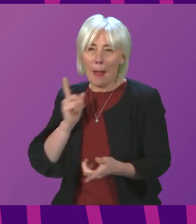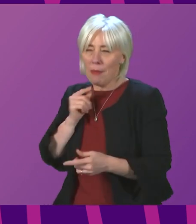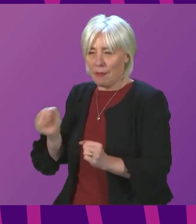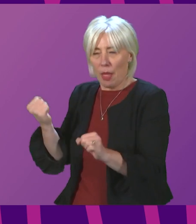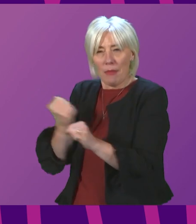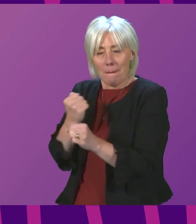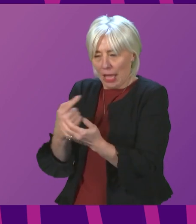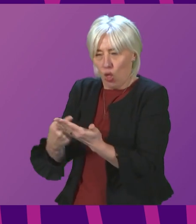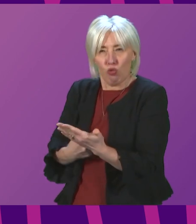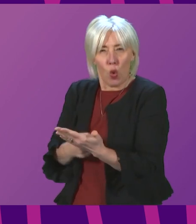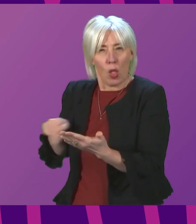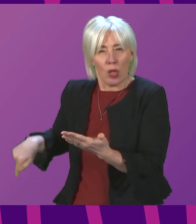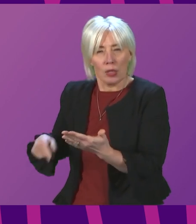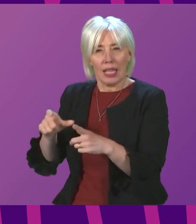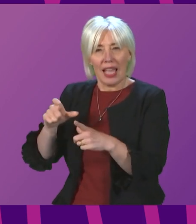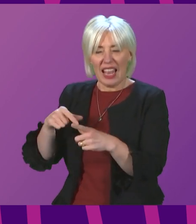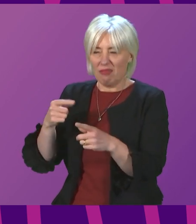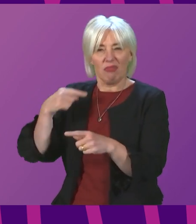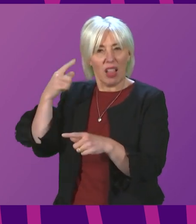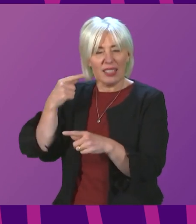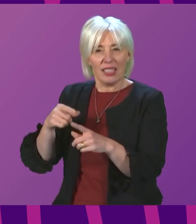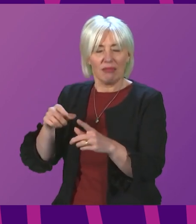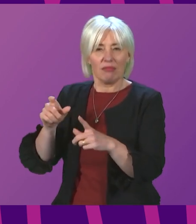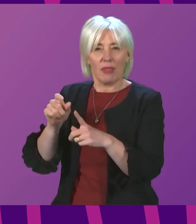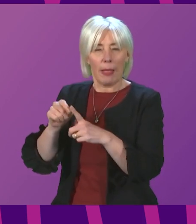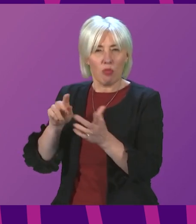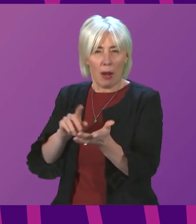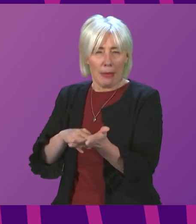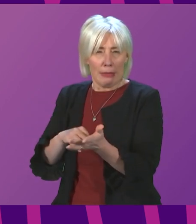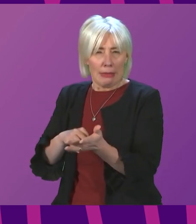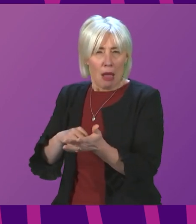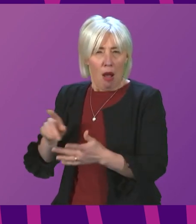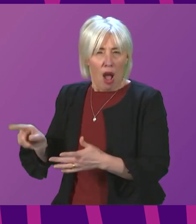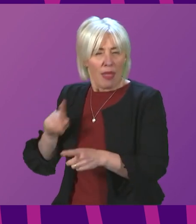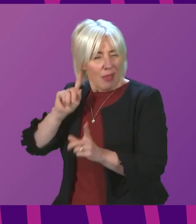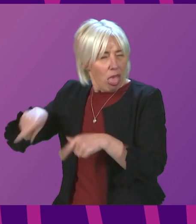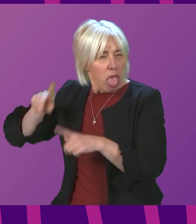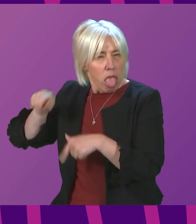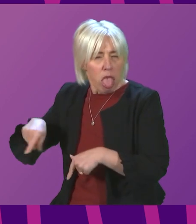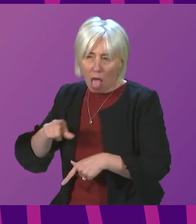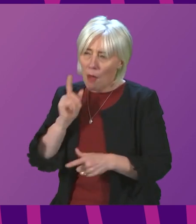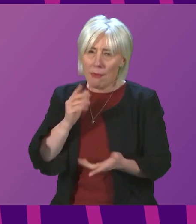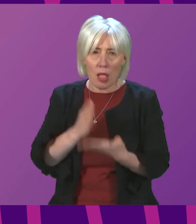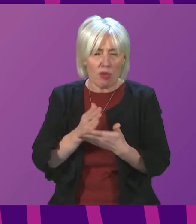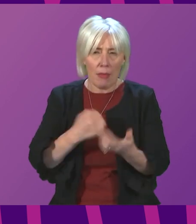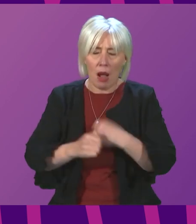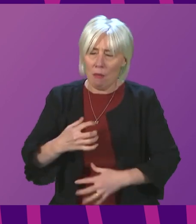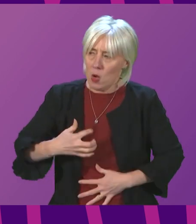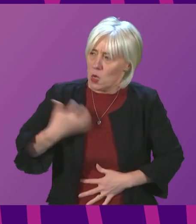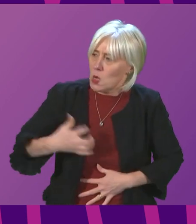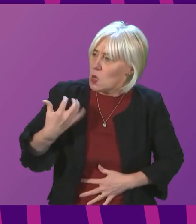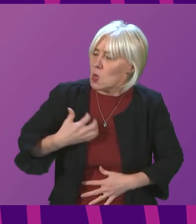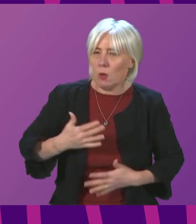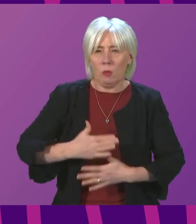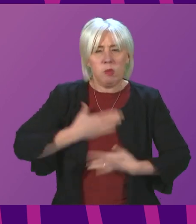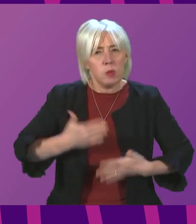a serial basis were breaching those rules is deeply angering people and deeply upsetting people. And that